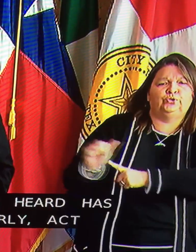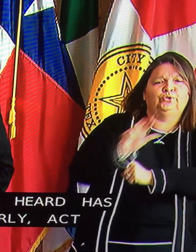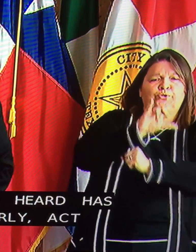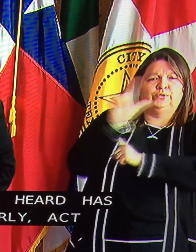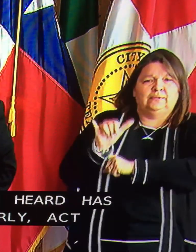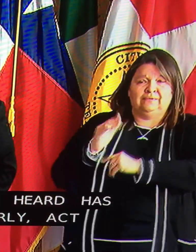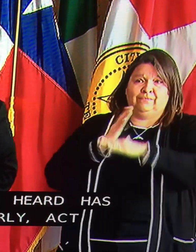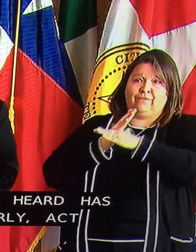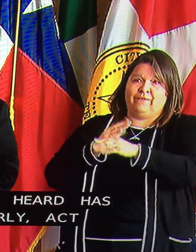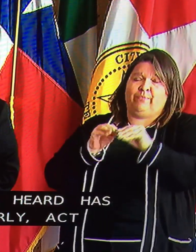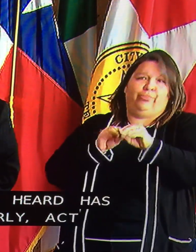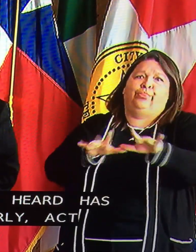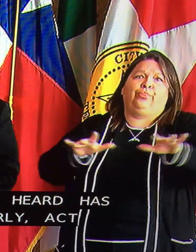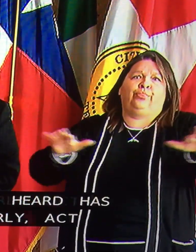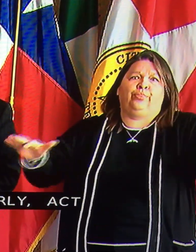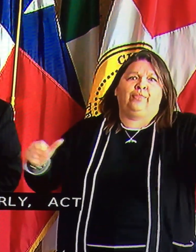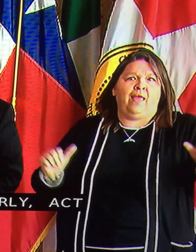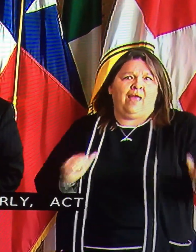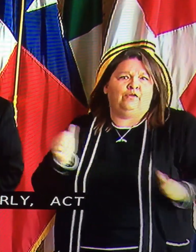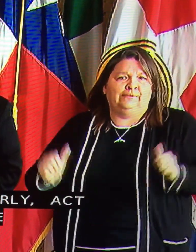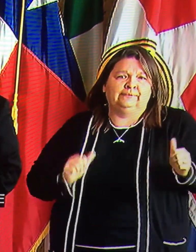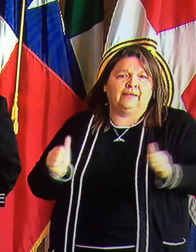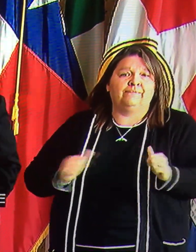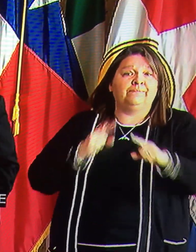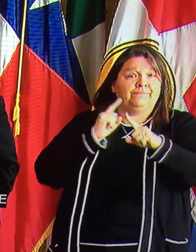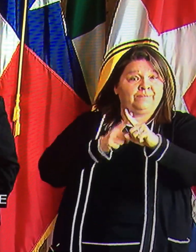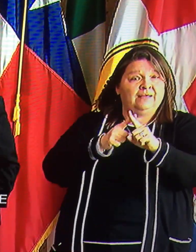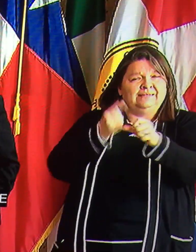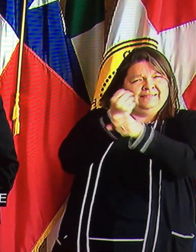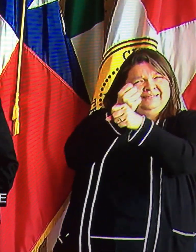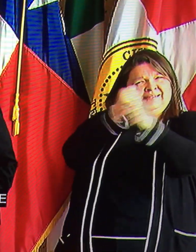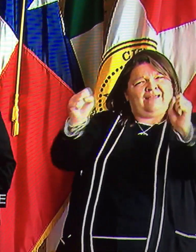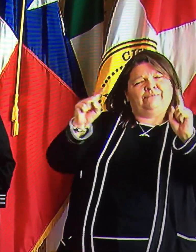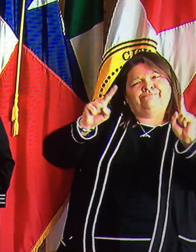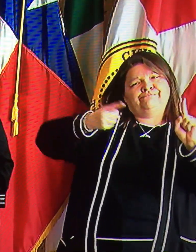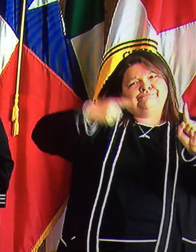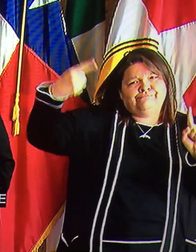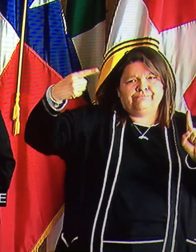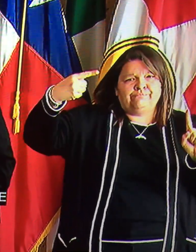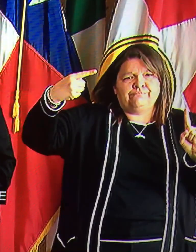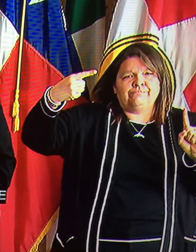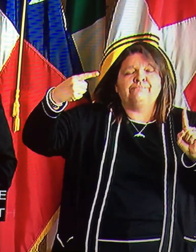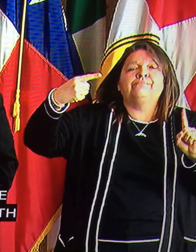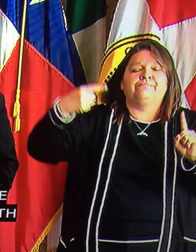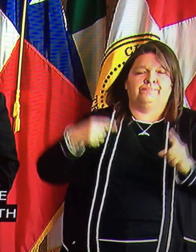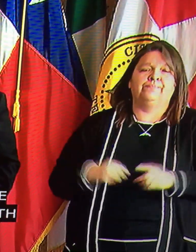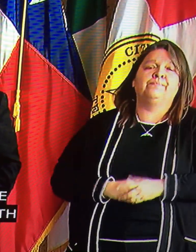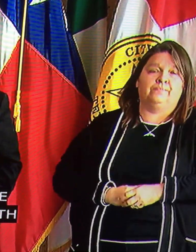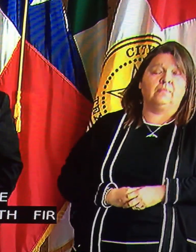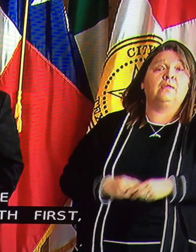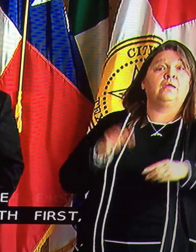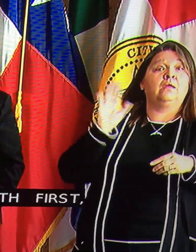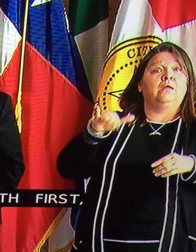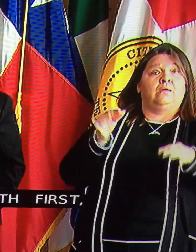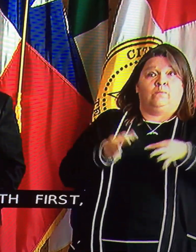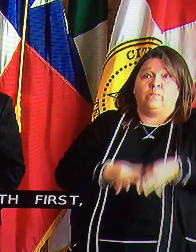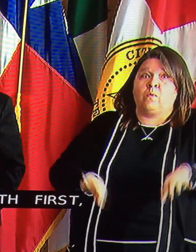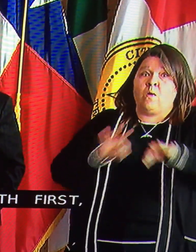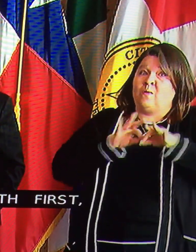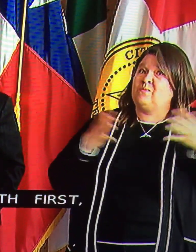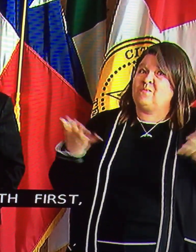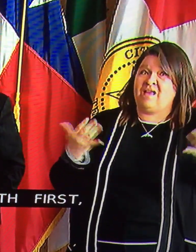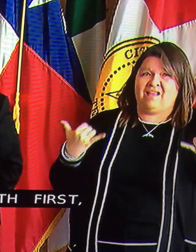Act in the interest of public health first. Flatten the curve of this spread and